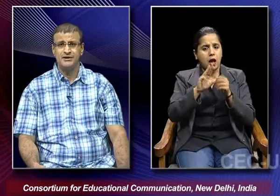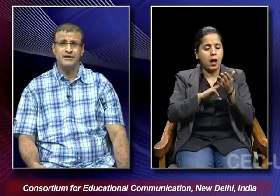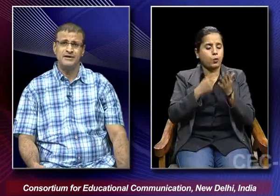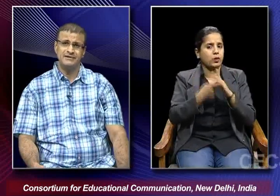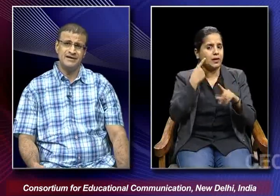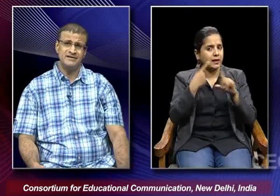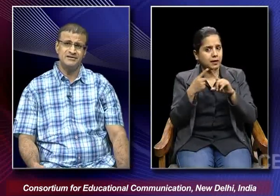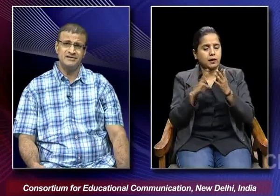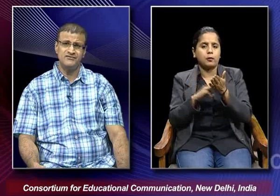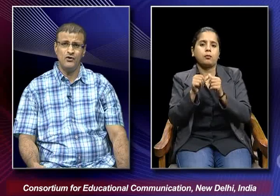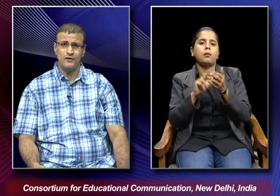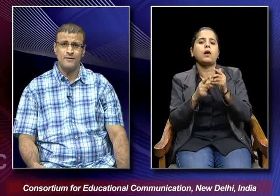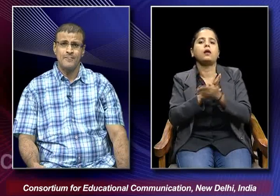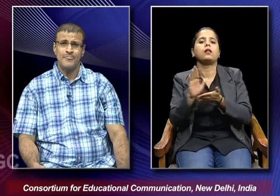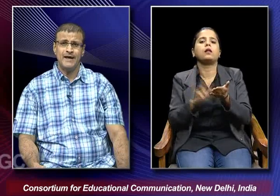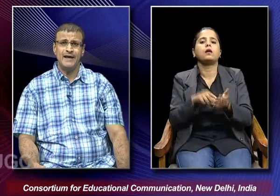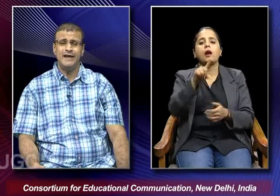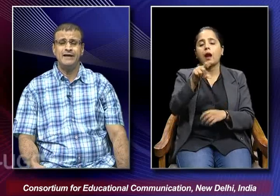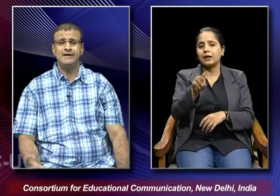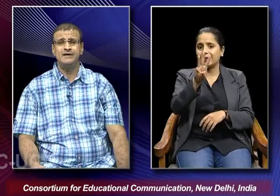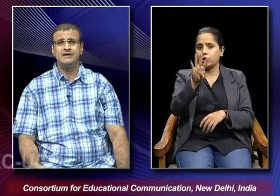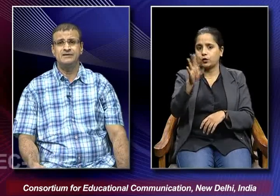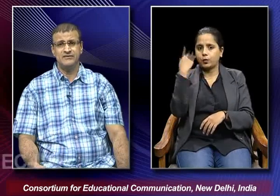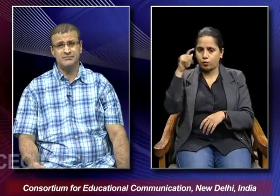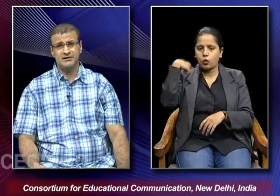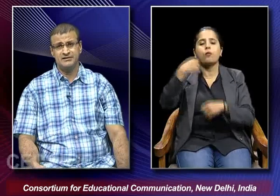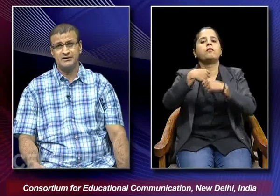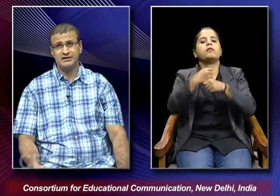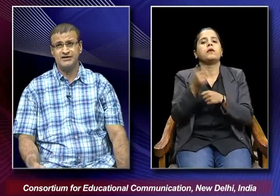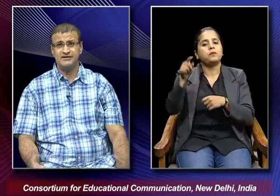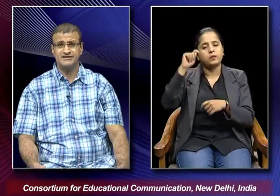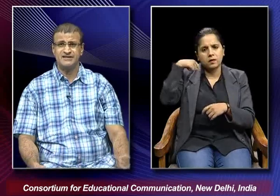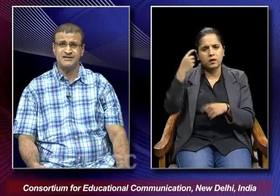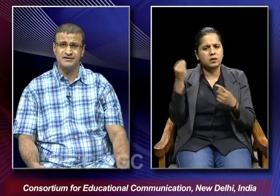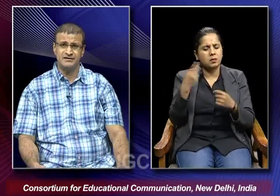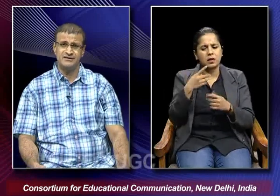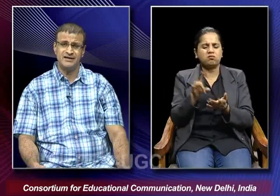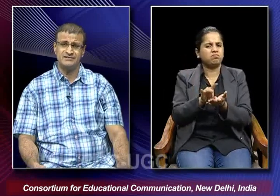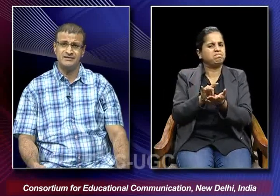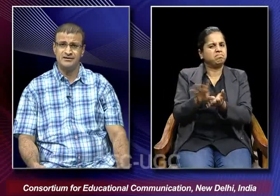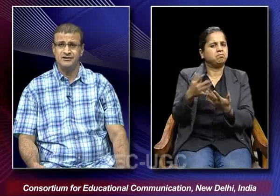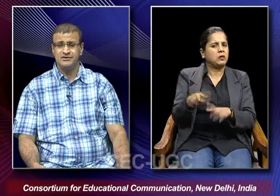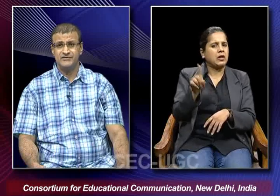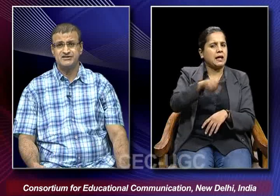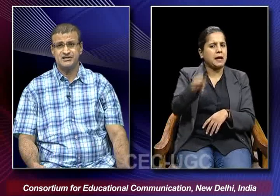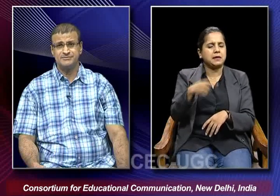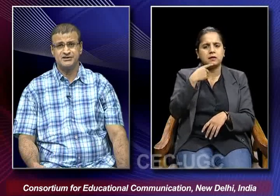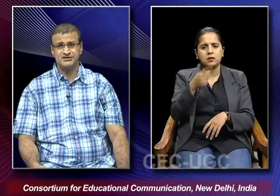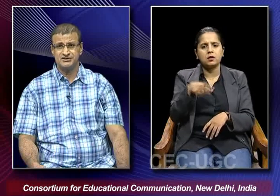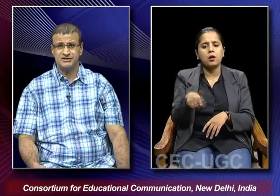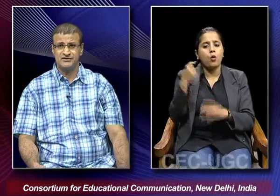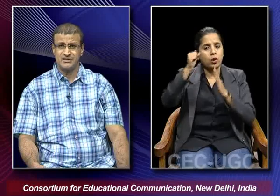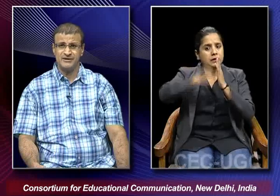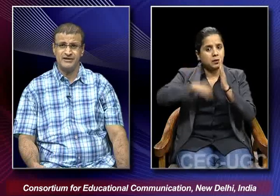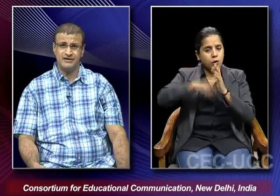in 1934. And the film in a way rejected that the way scriptures